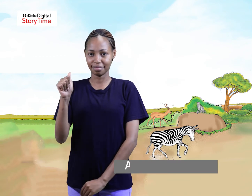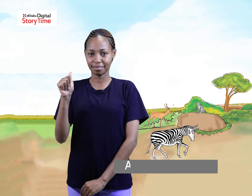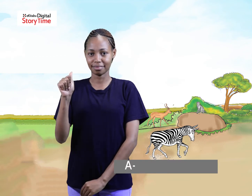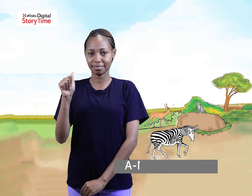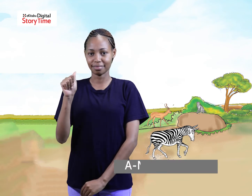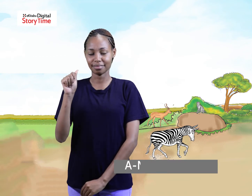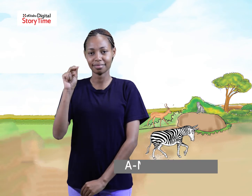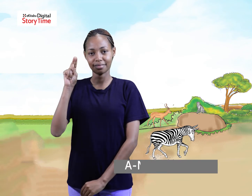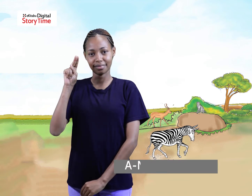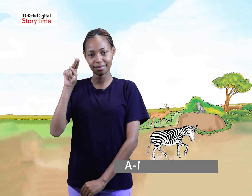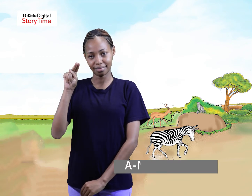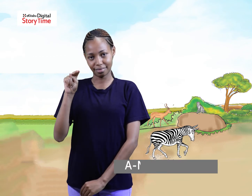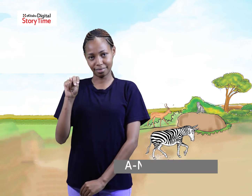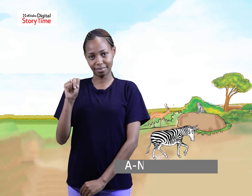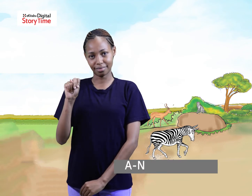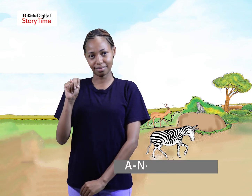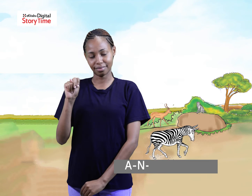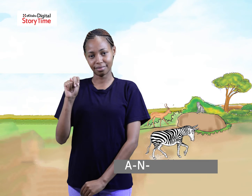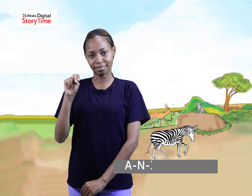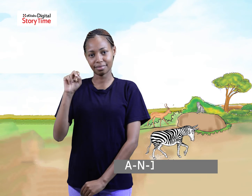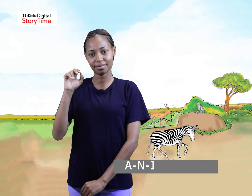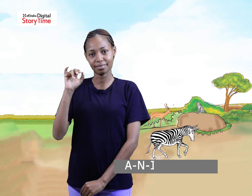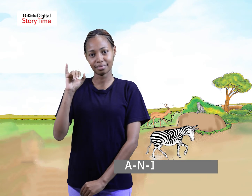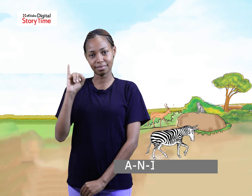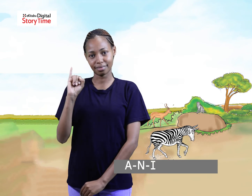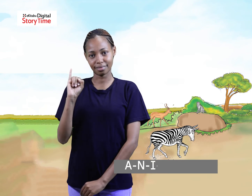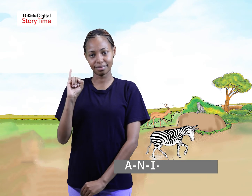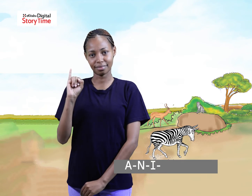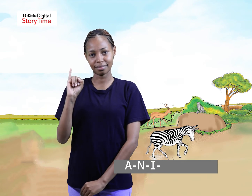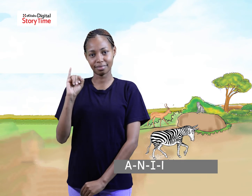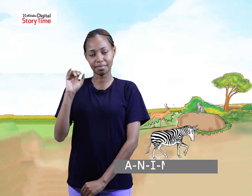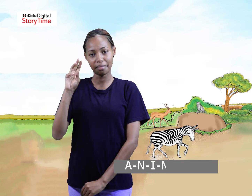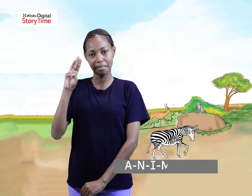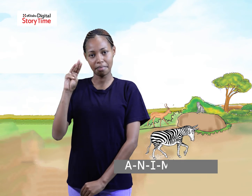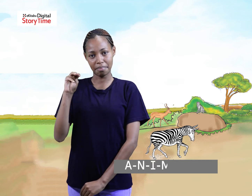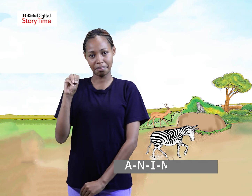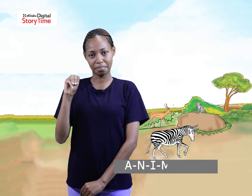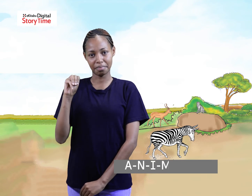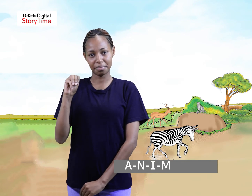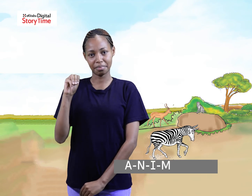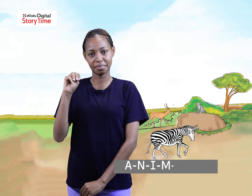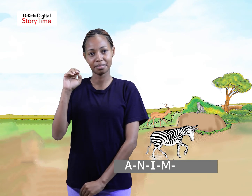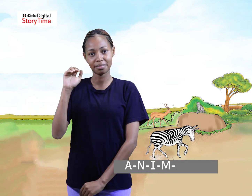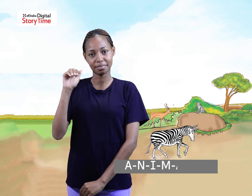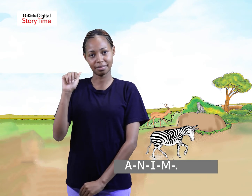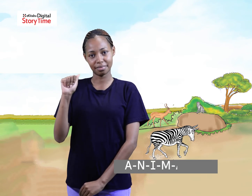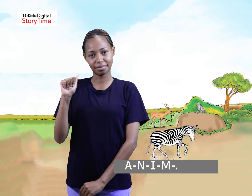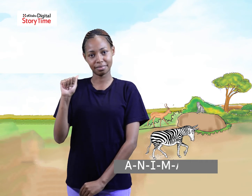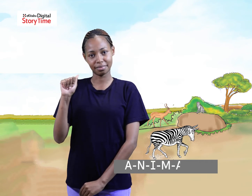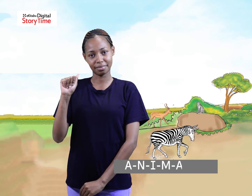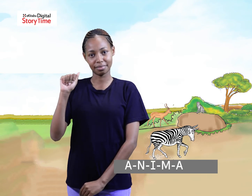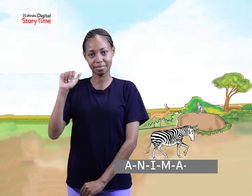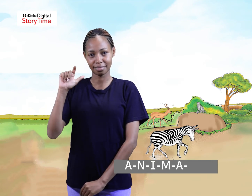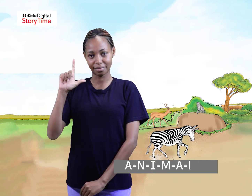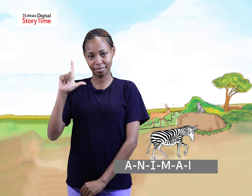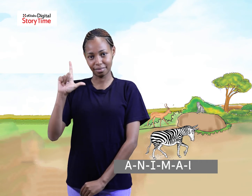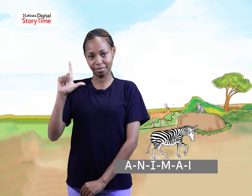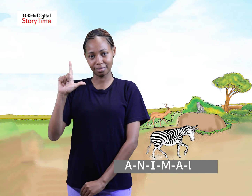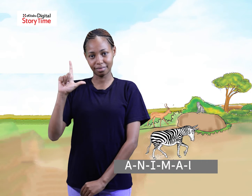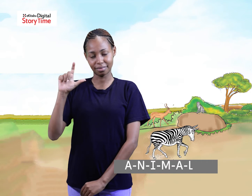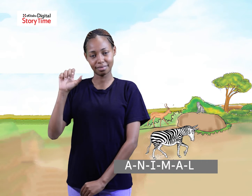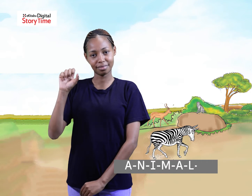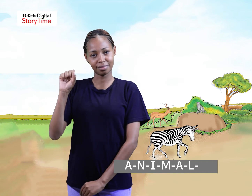A-N-I-M-E